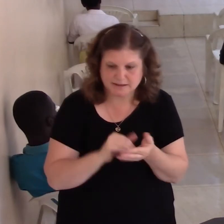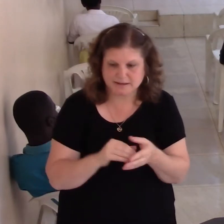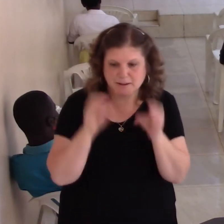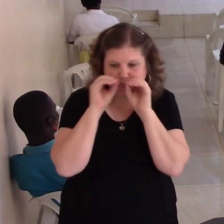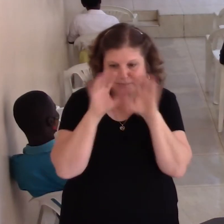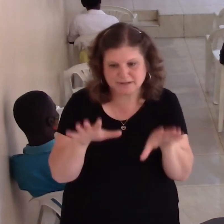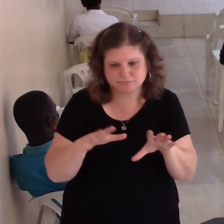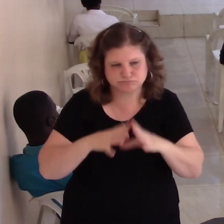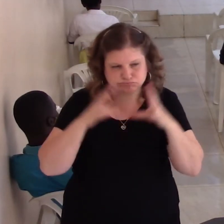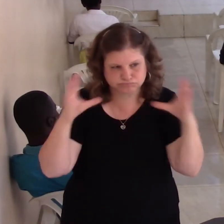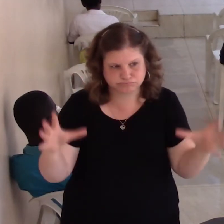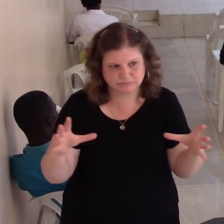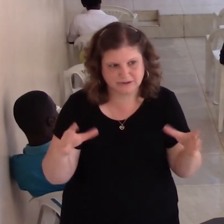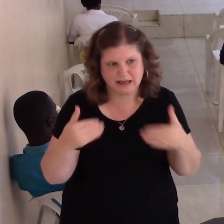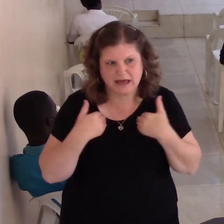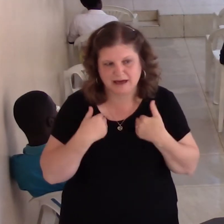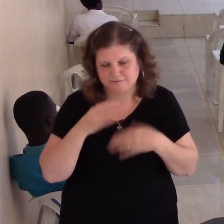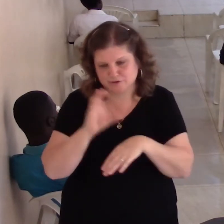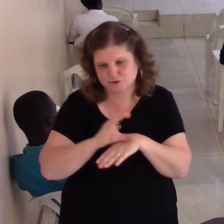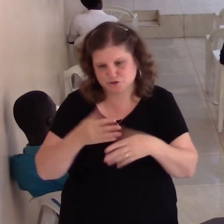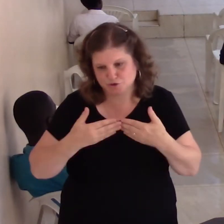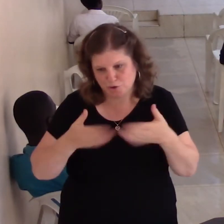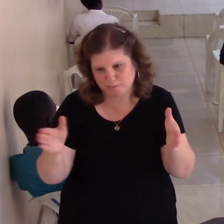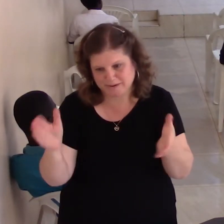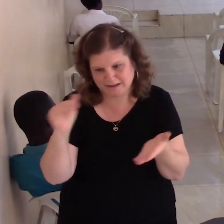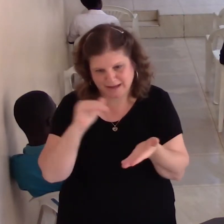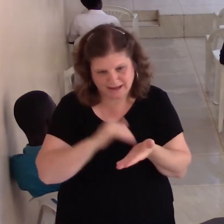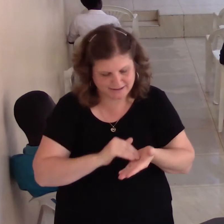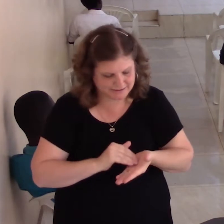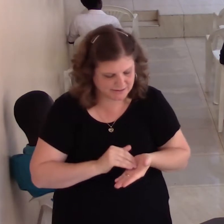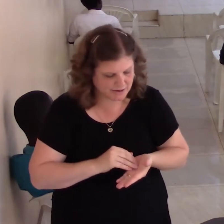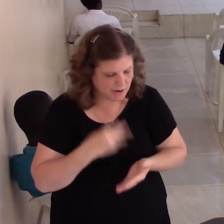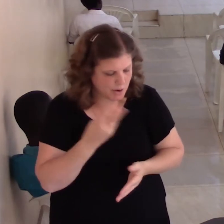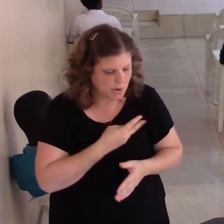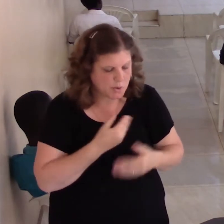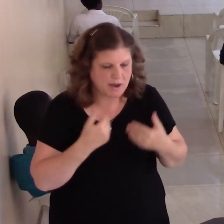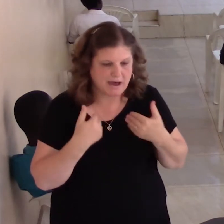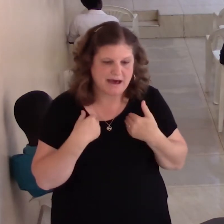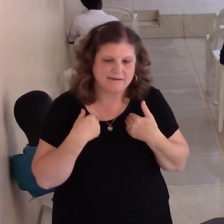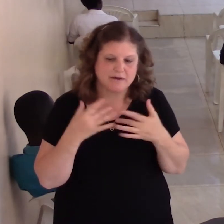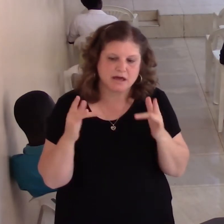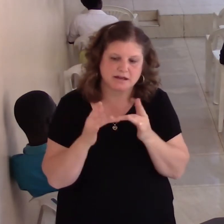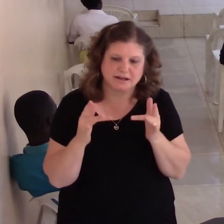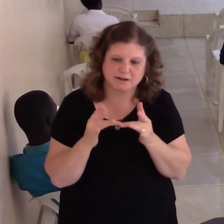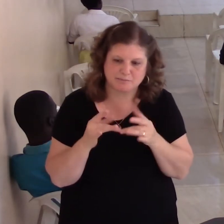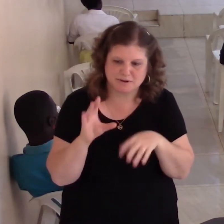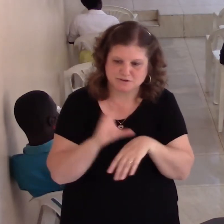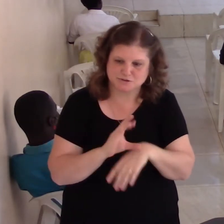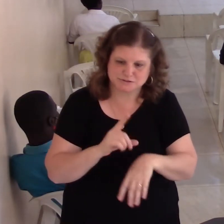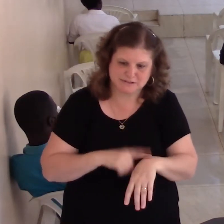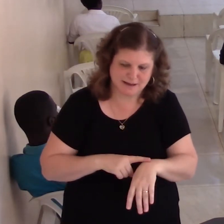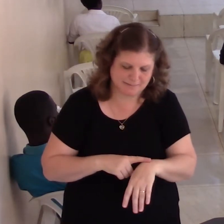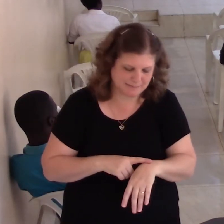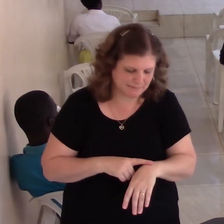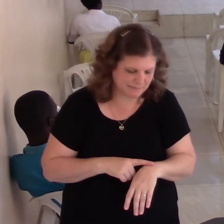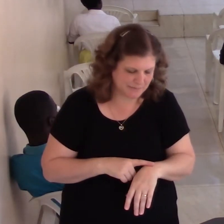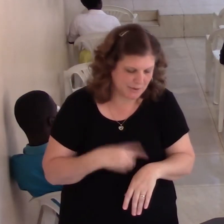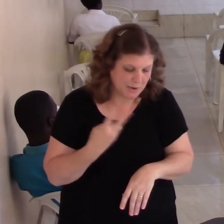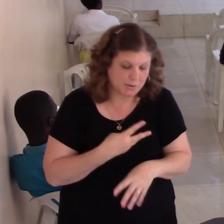churches officially open again. And we've been having the online services. And so we're doing those ones. And